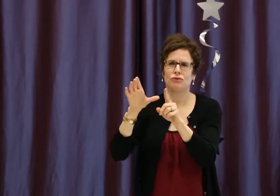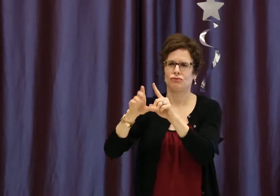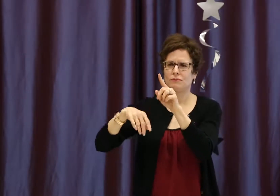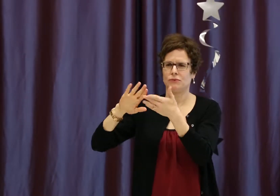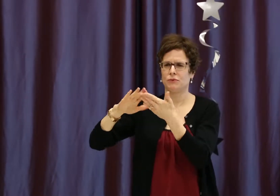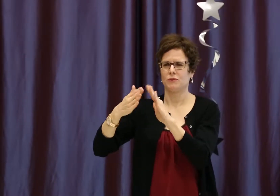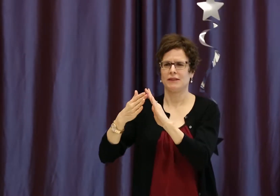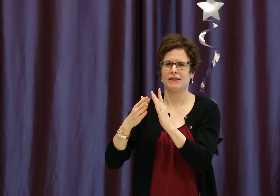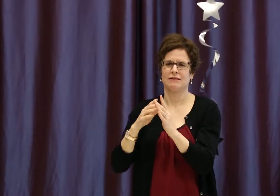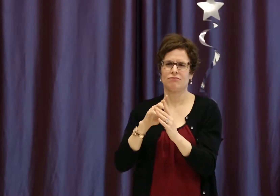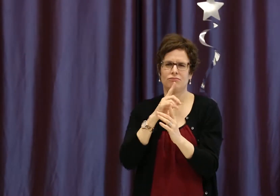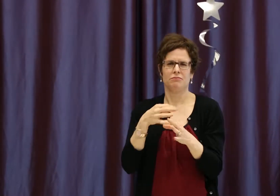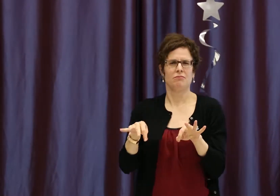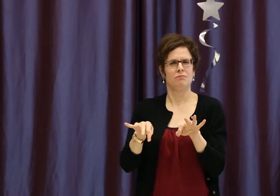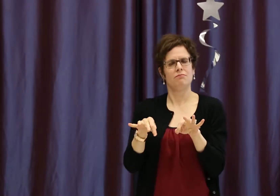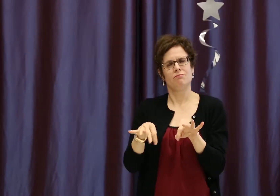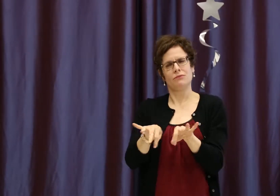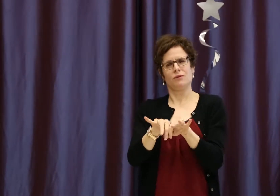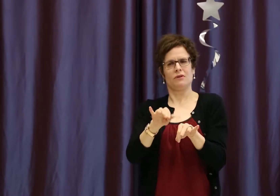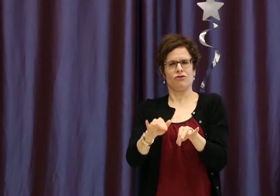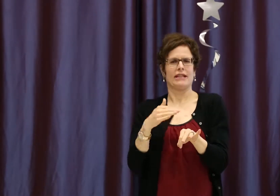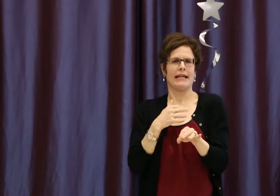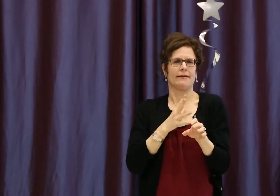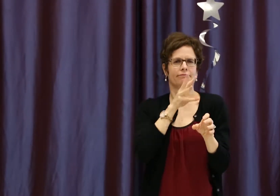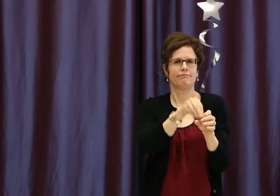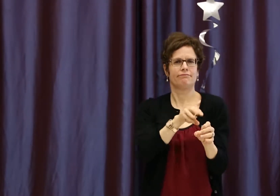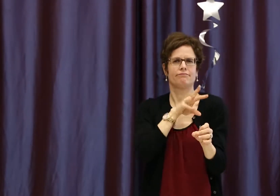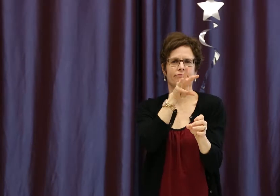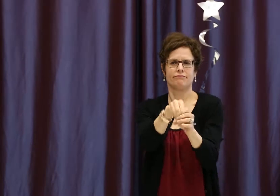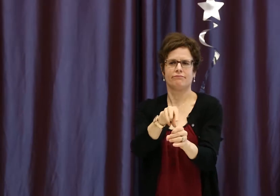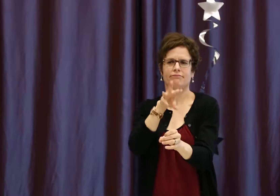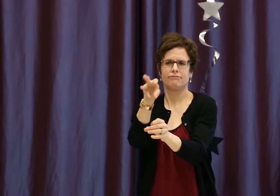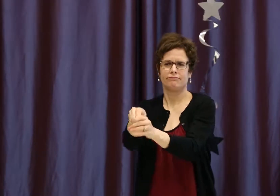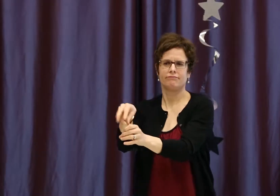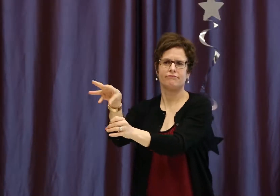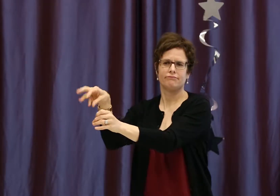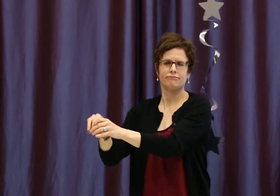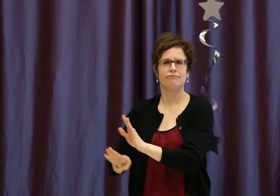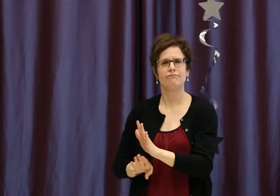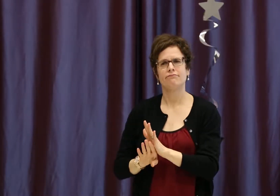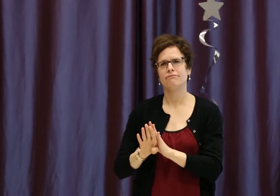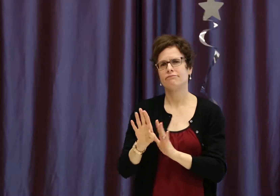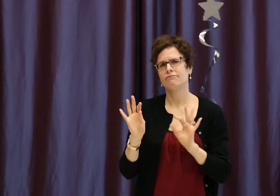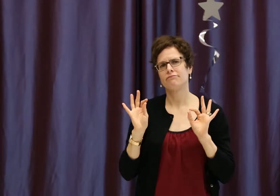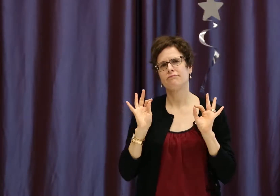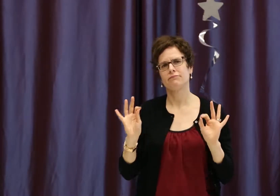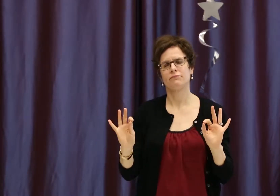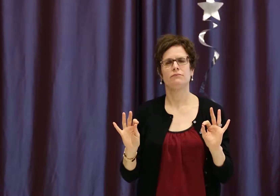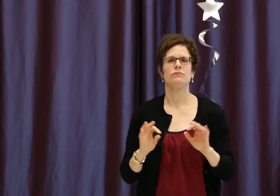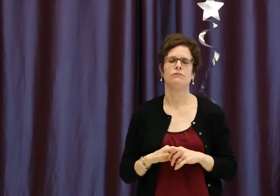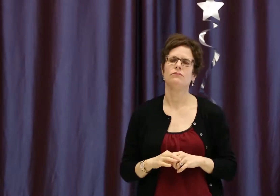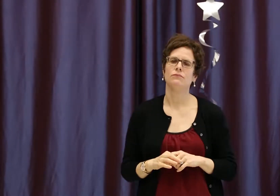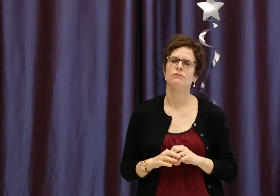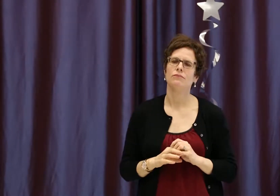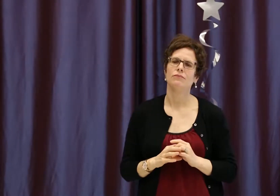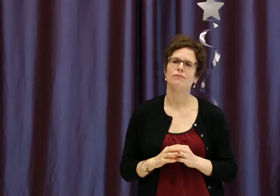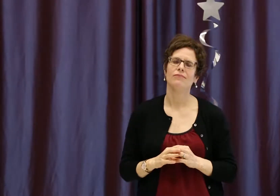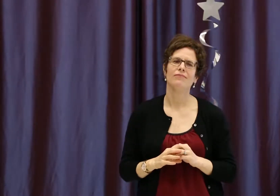subscribe to as well. Of course, deaf and hard of hearing children, their parents come from a vast array, a